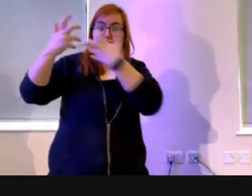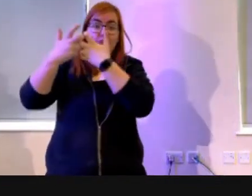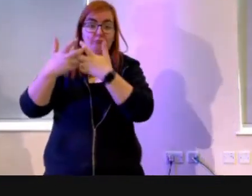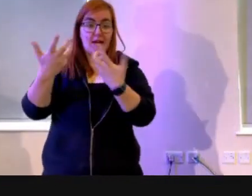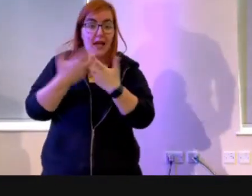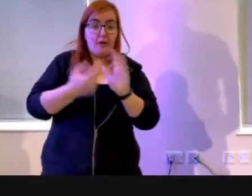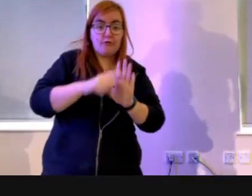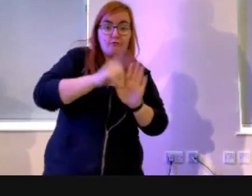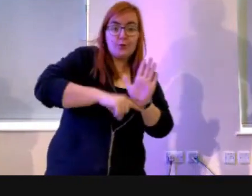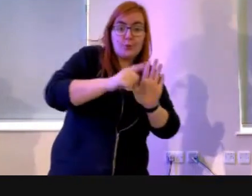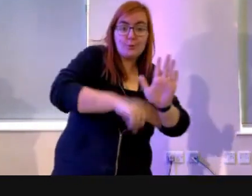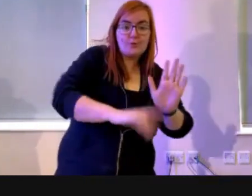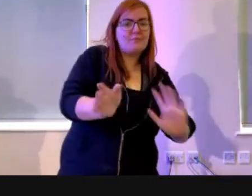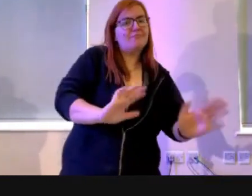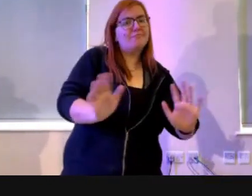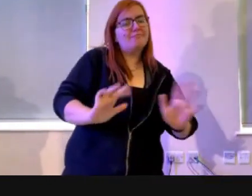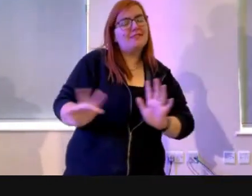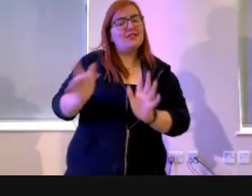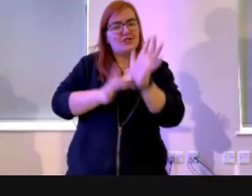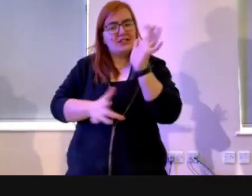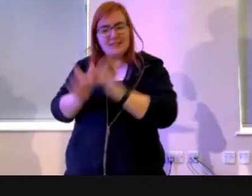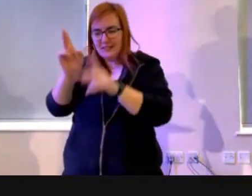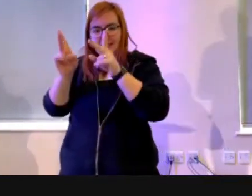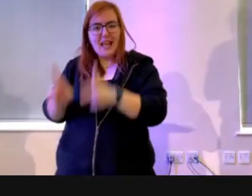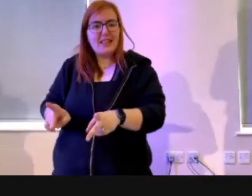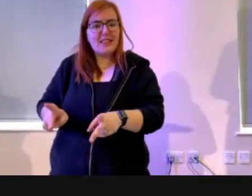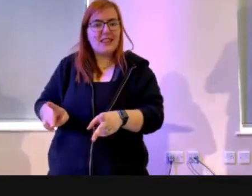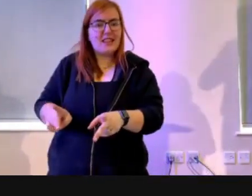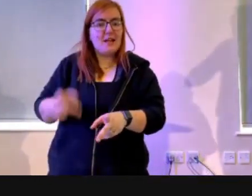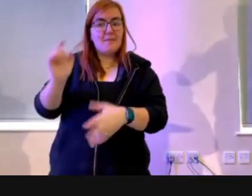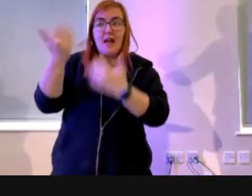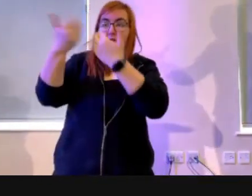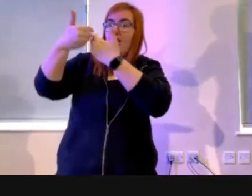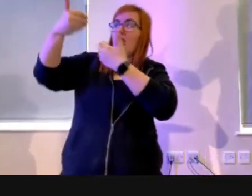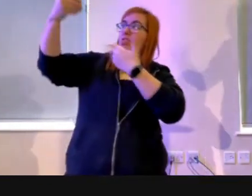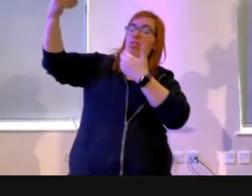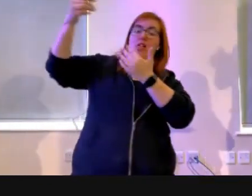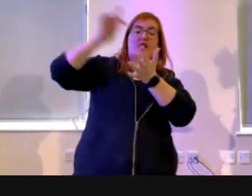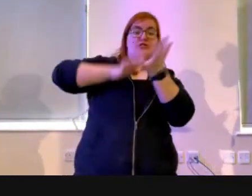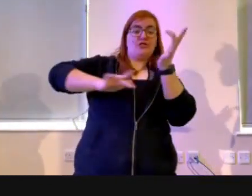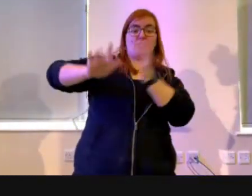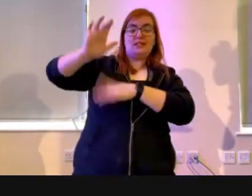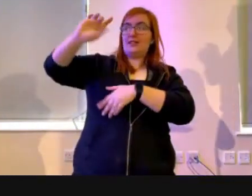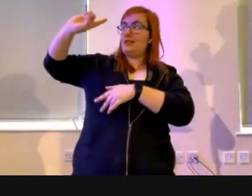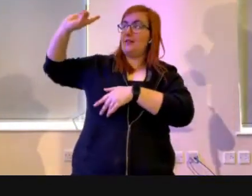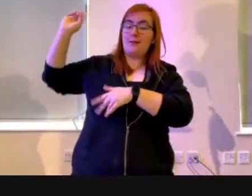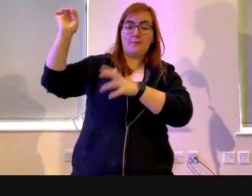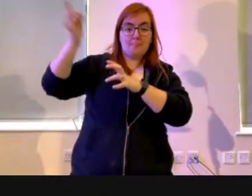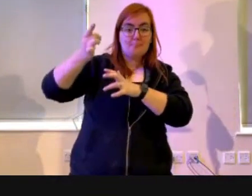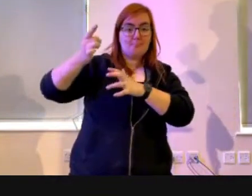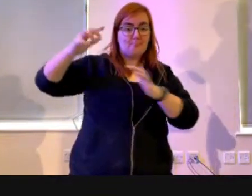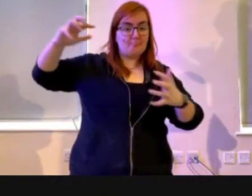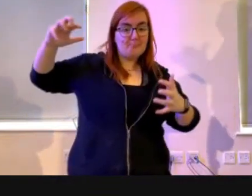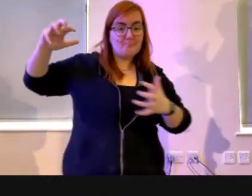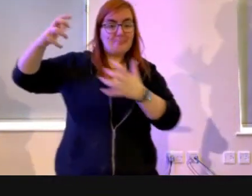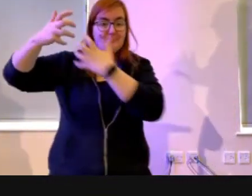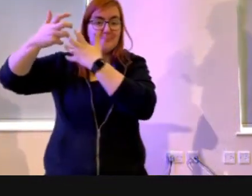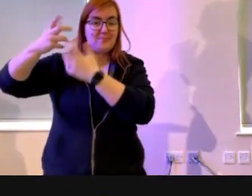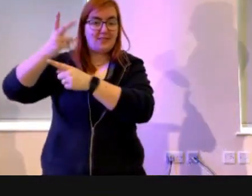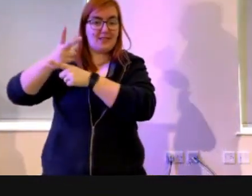died for you. Jesus has healed that rift, he has brought us, humanity and God together. We